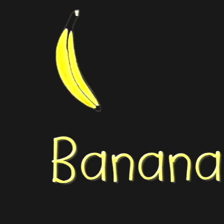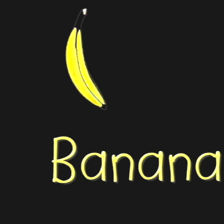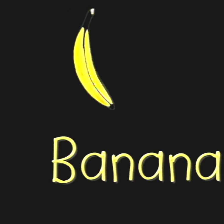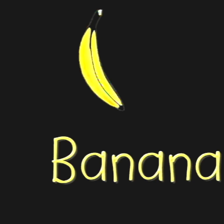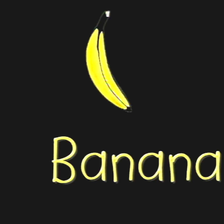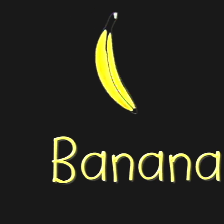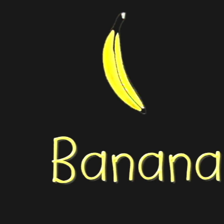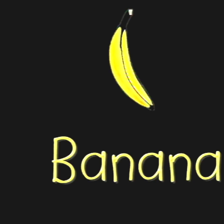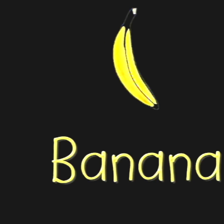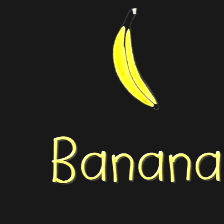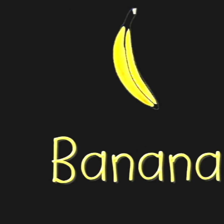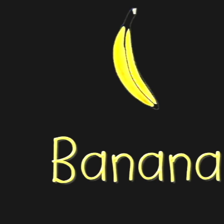I like bananas too.